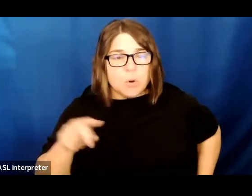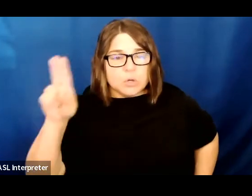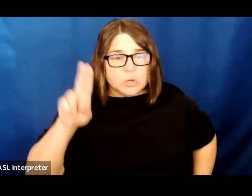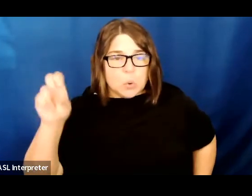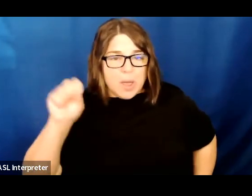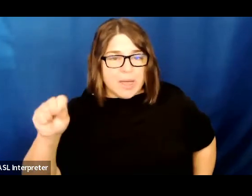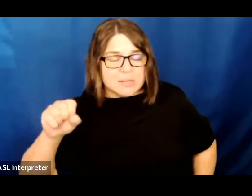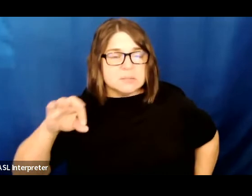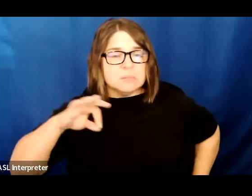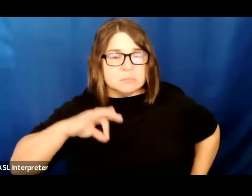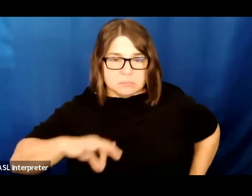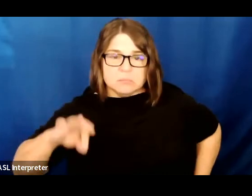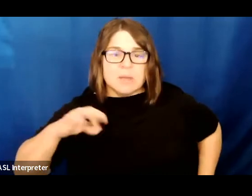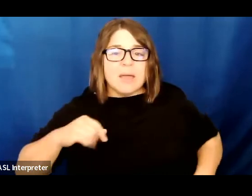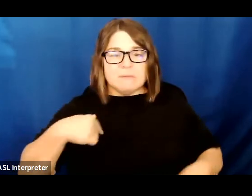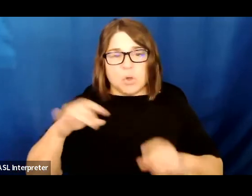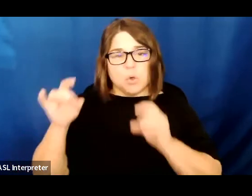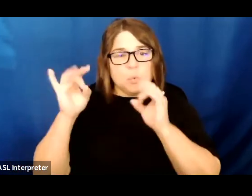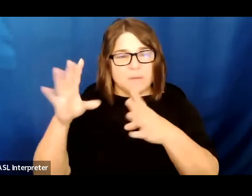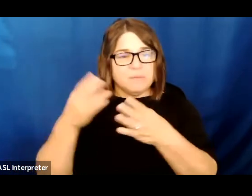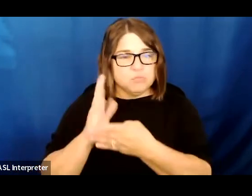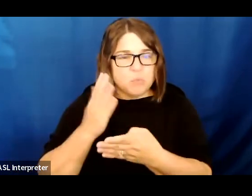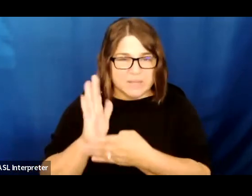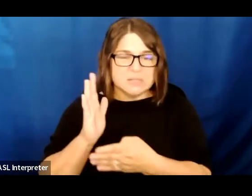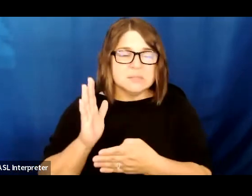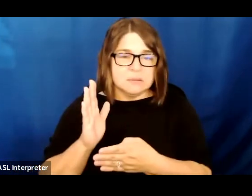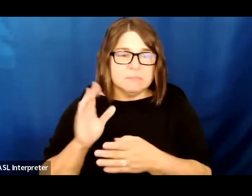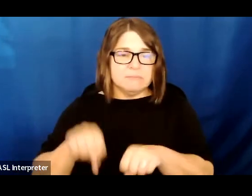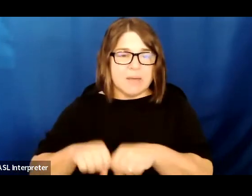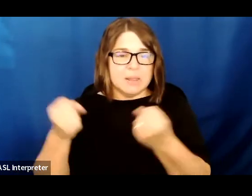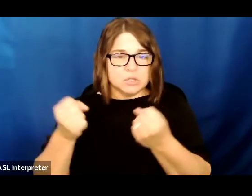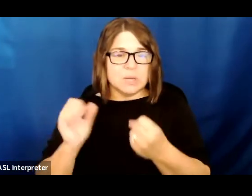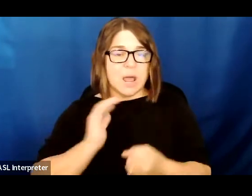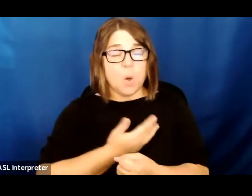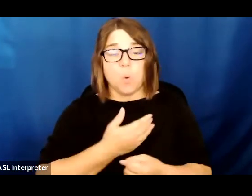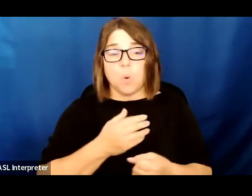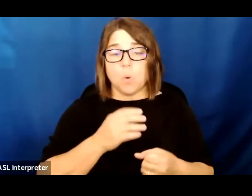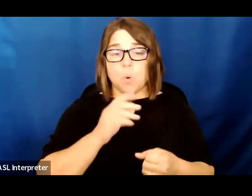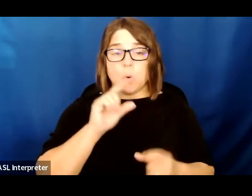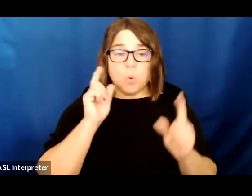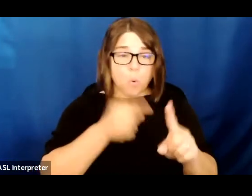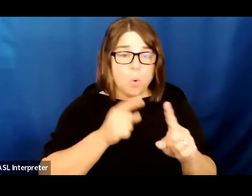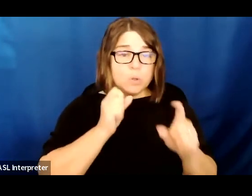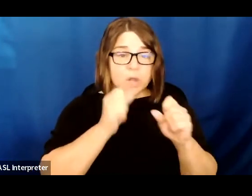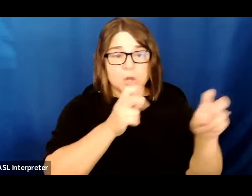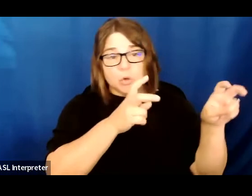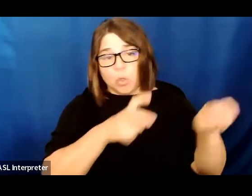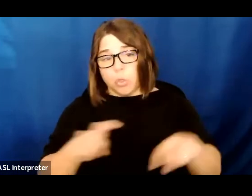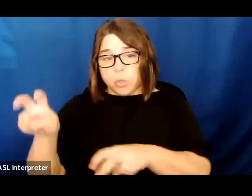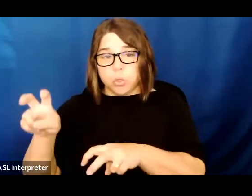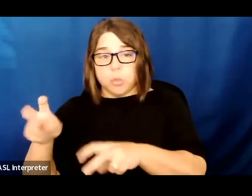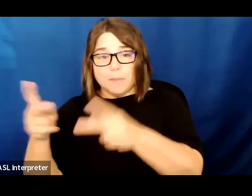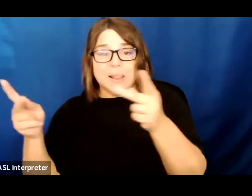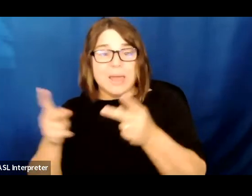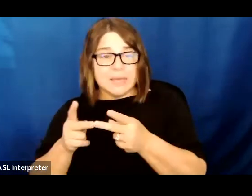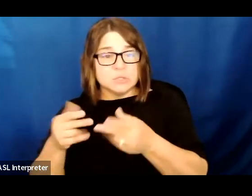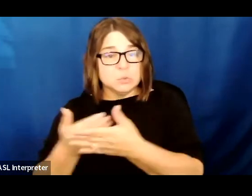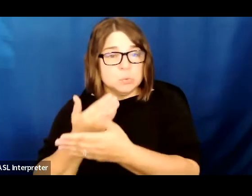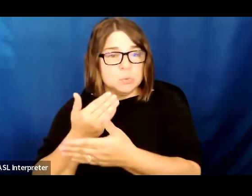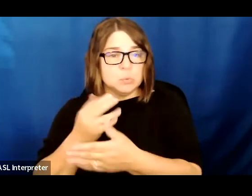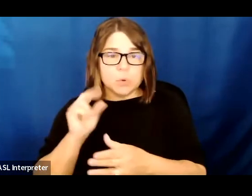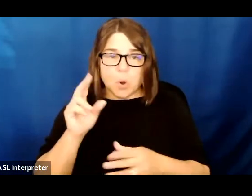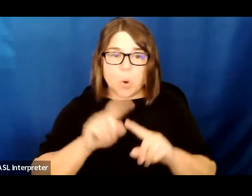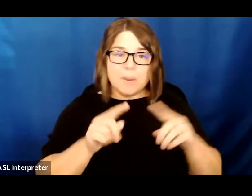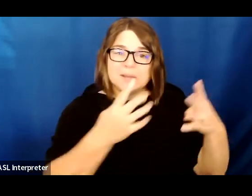long documented history of horrific rights violations. Our goal is not to shift the side of incarceration, but to recognize detention